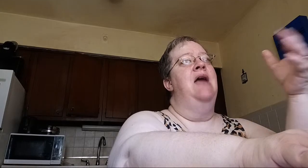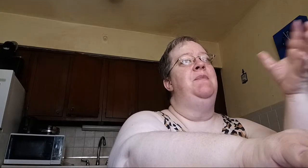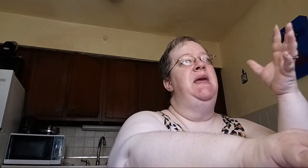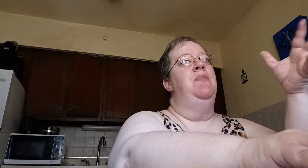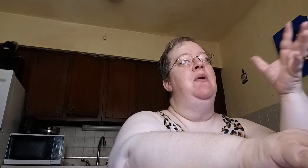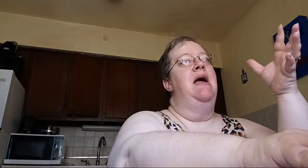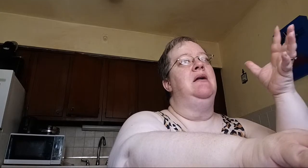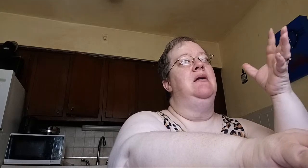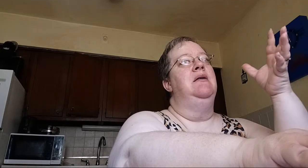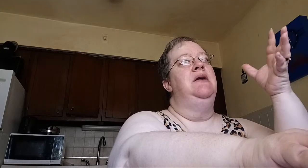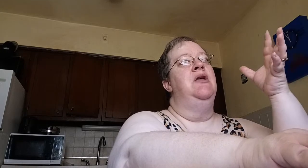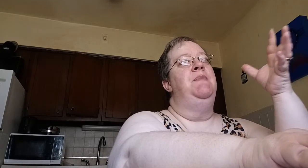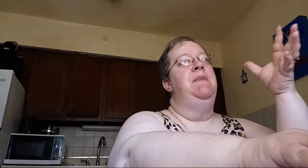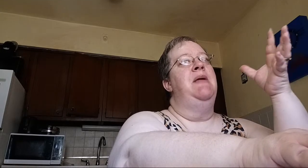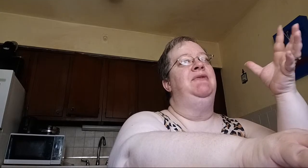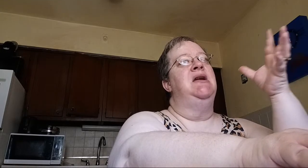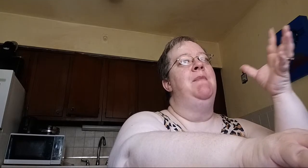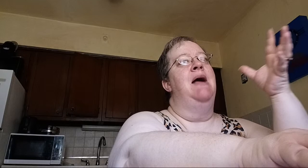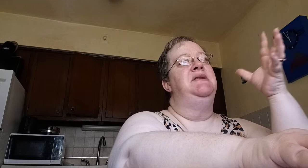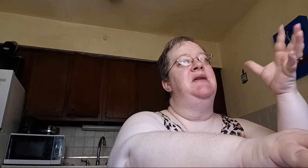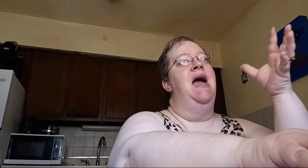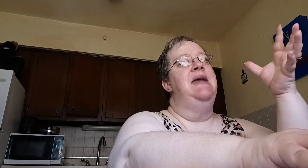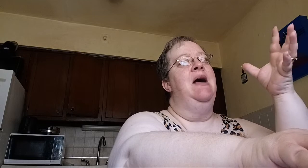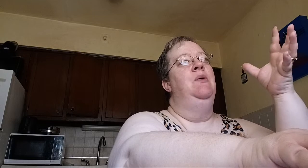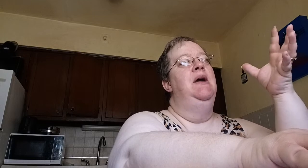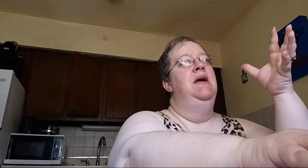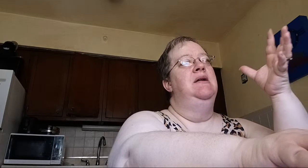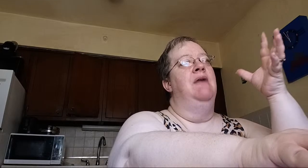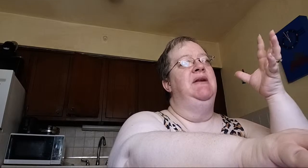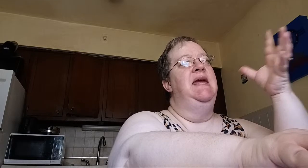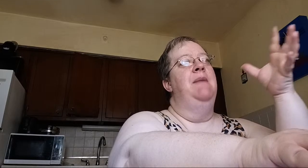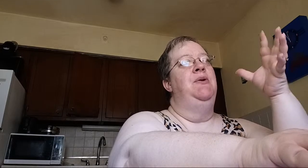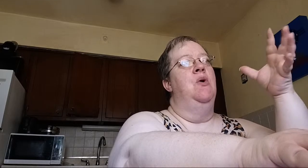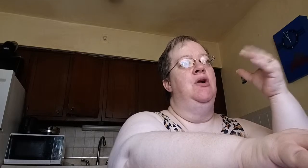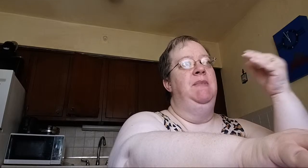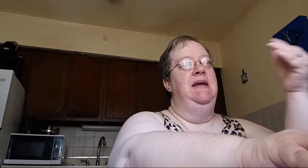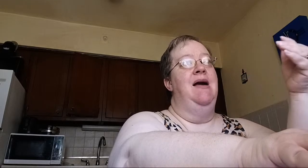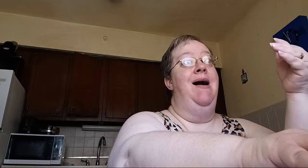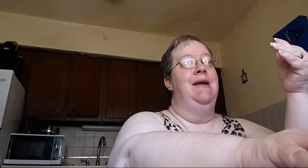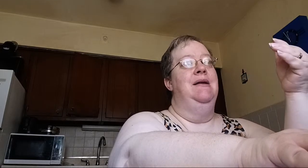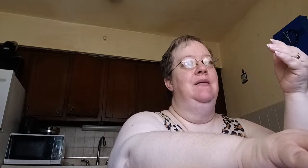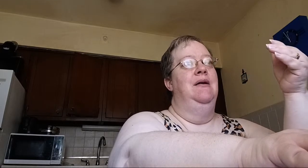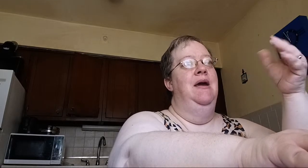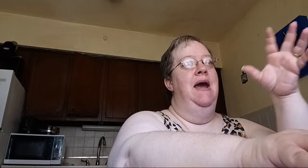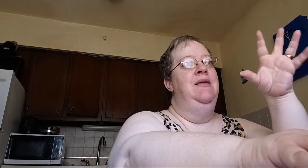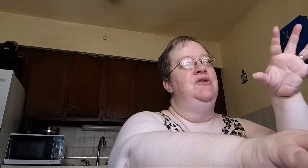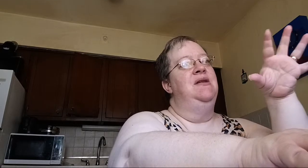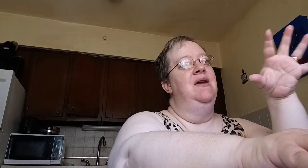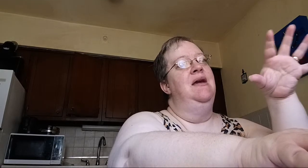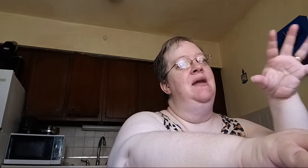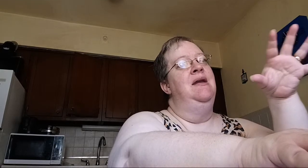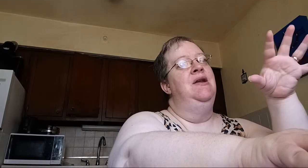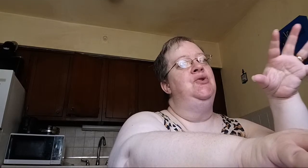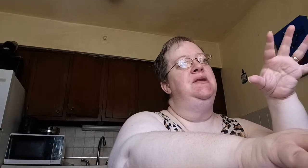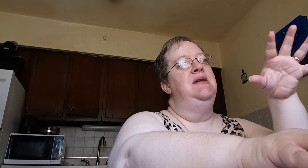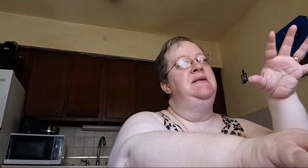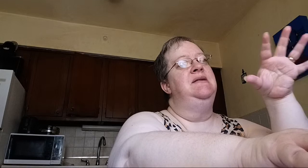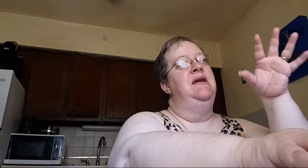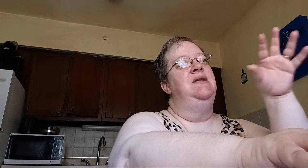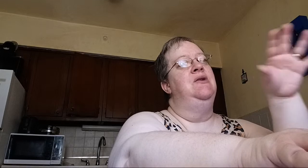people, you know, the people have to come outside now of the camp in order to meet God. And there's an interesting, he says, there's an